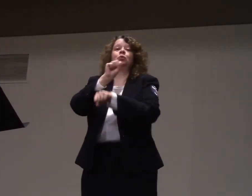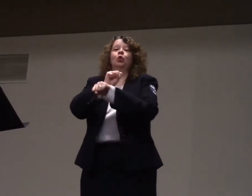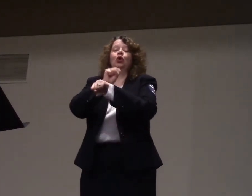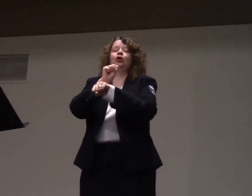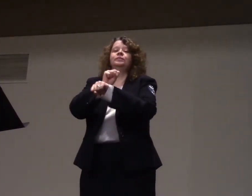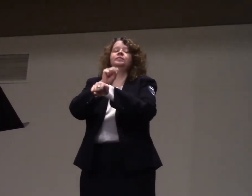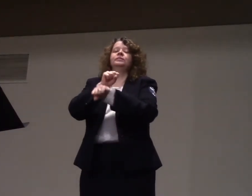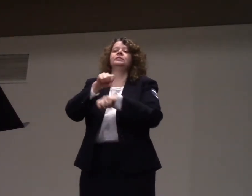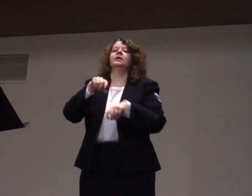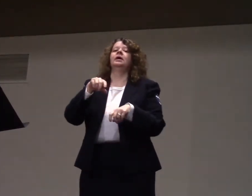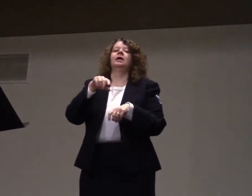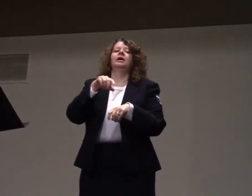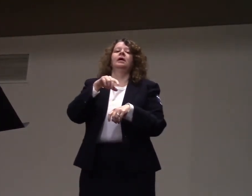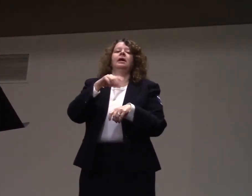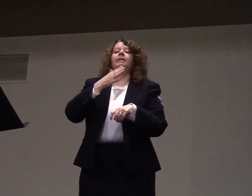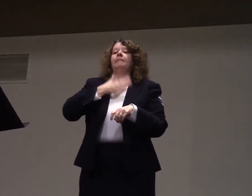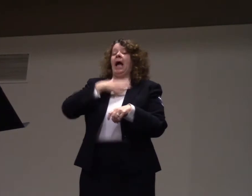Another ministry that I, um,